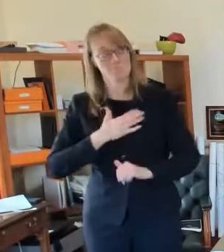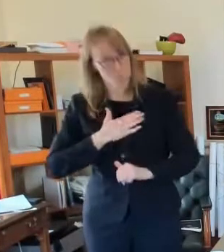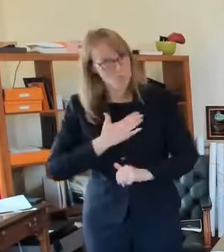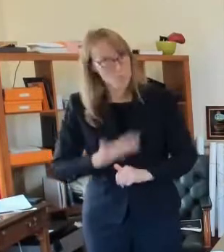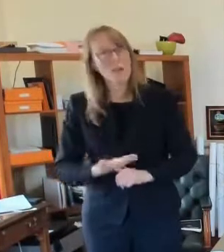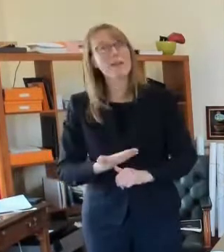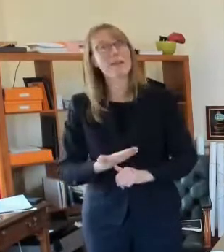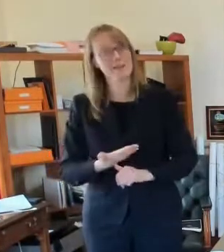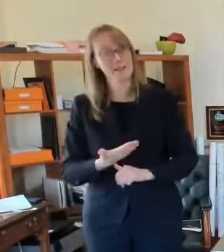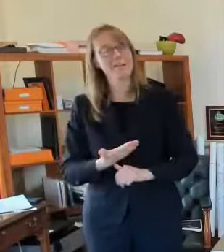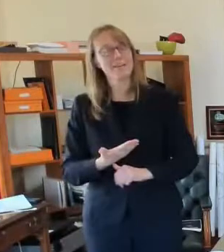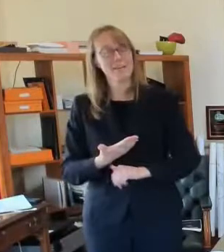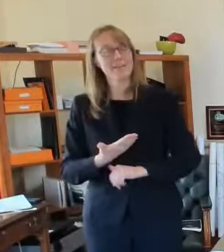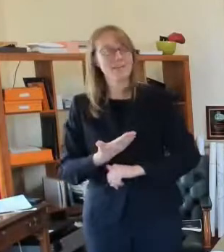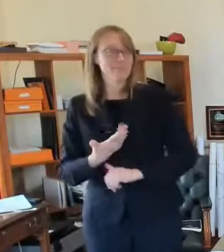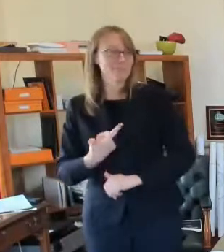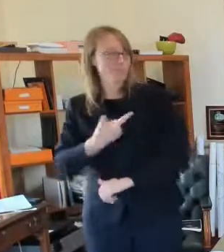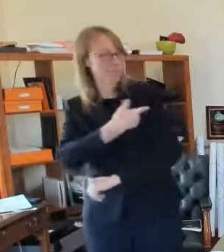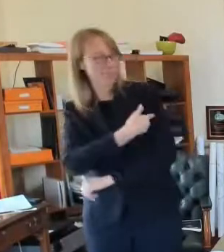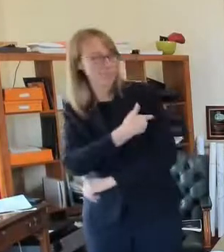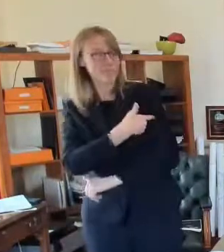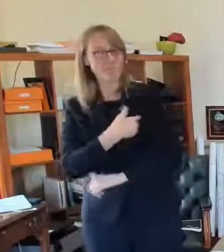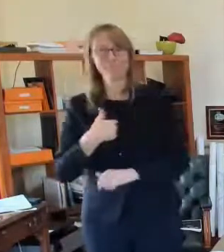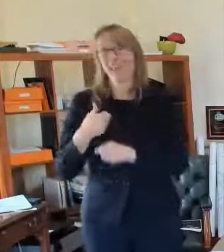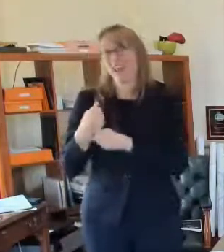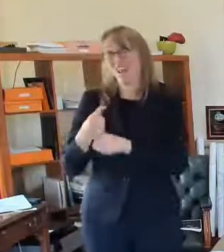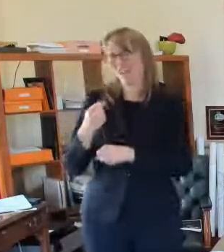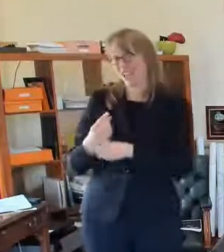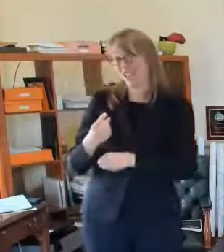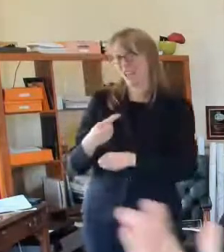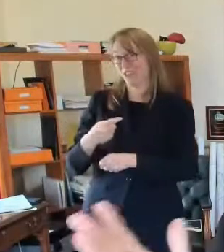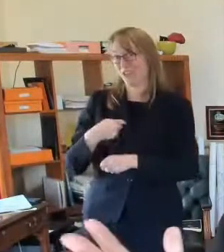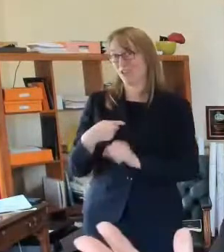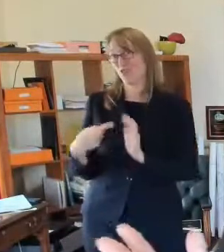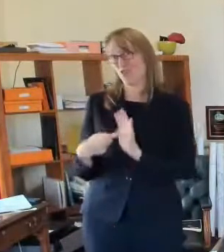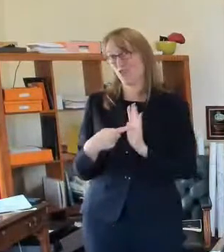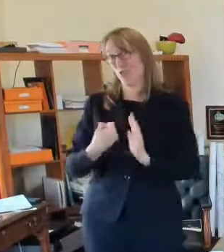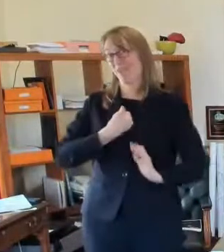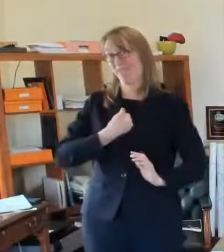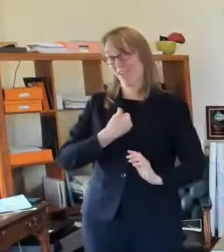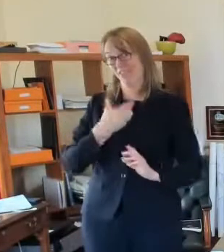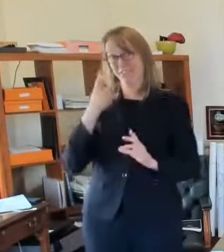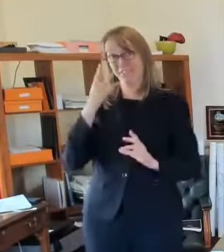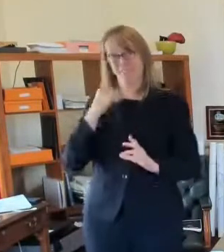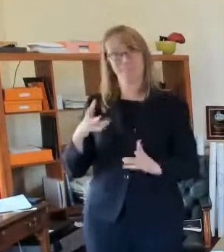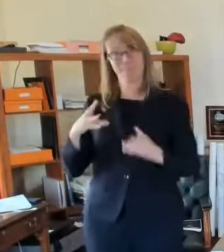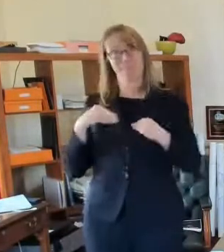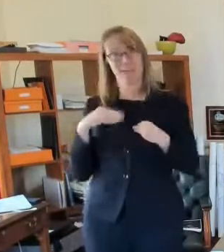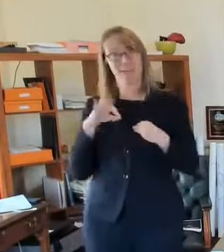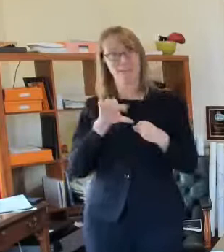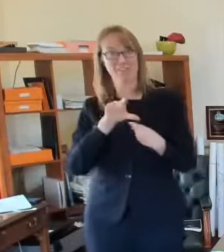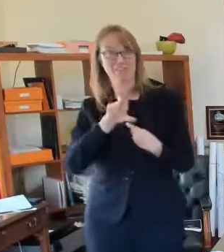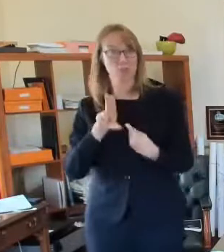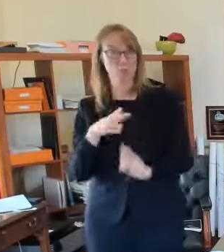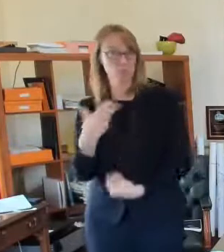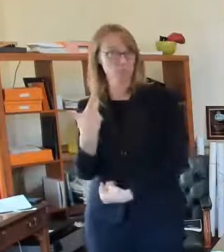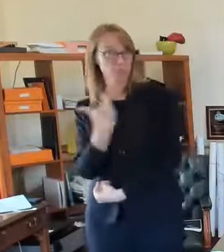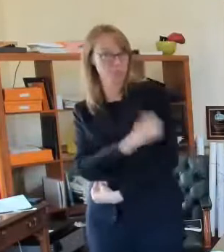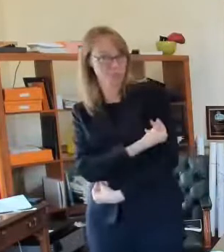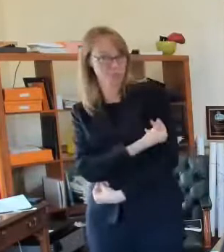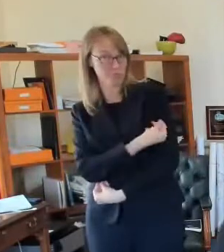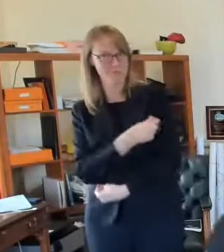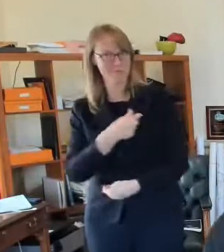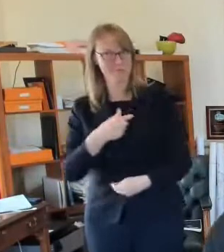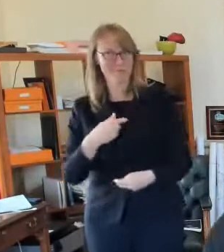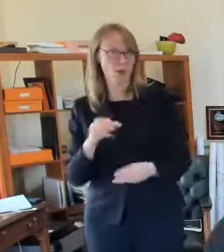i do it every year on for the flu shot and you know big old needle going in the it's just not a big deal i'm happy to do it uh joe